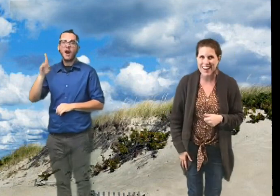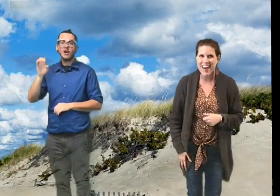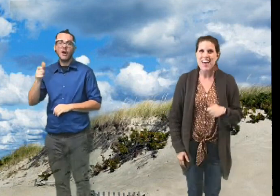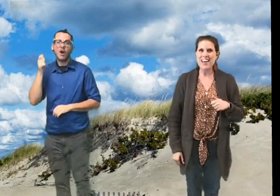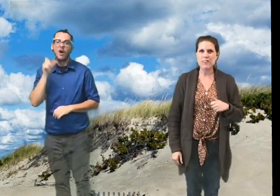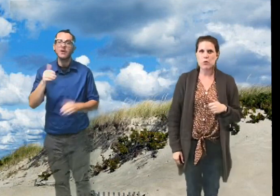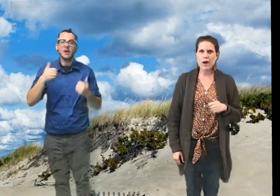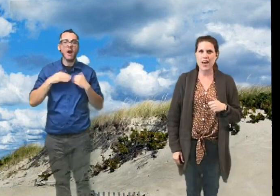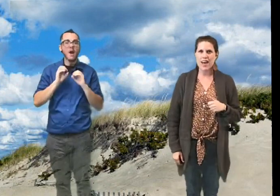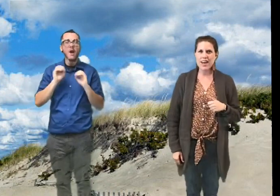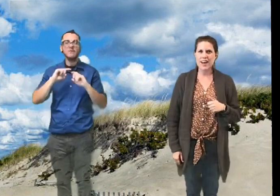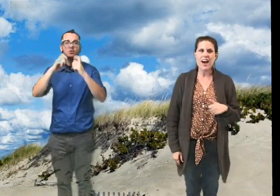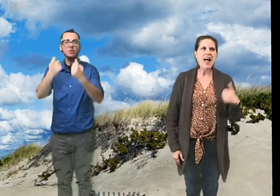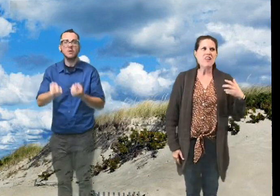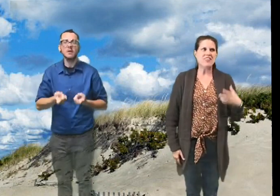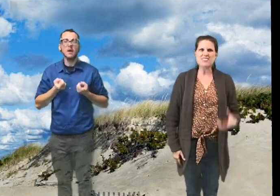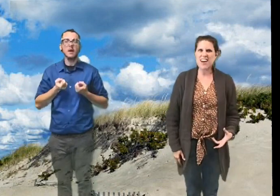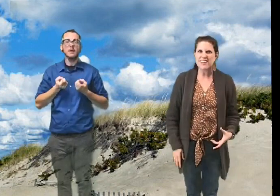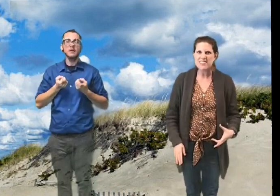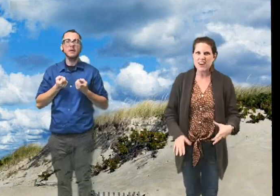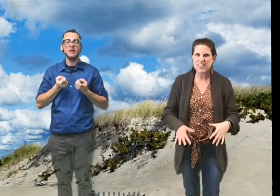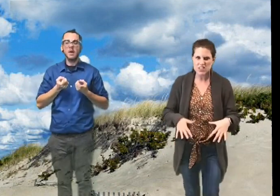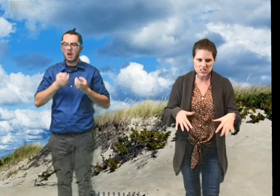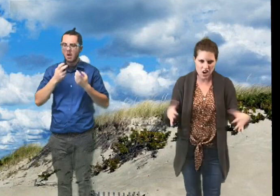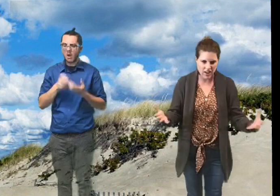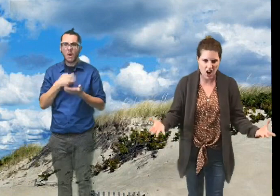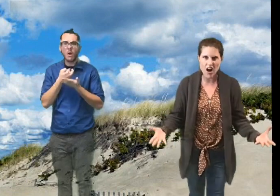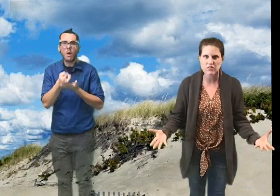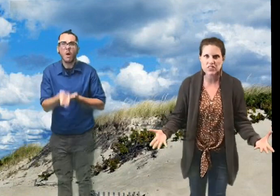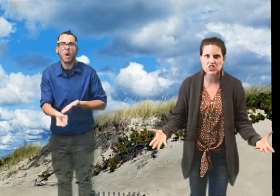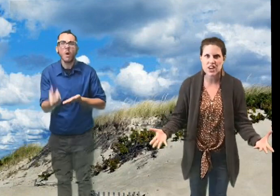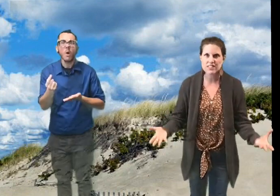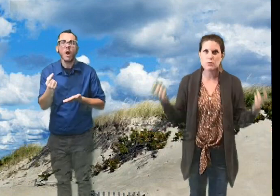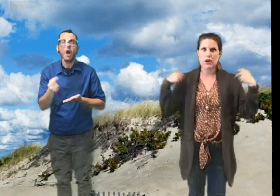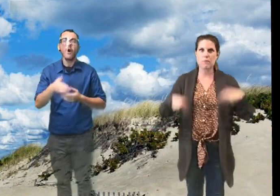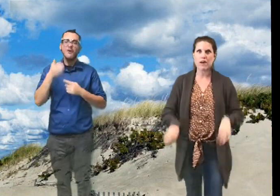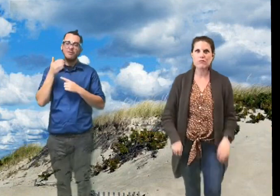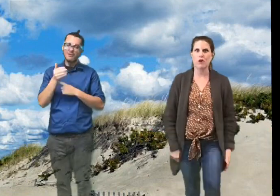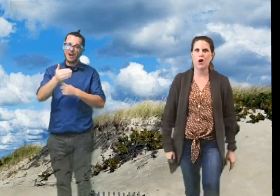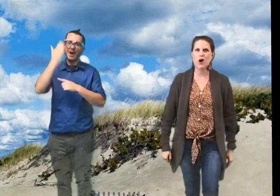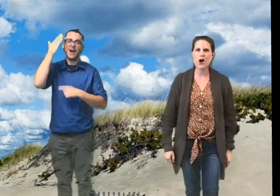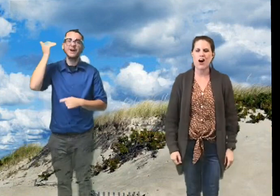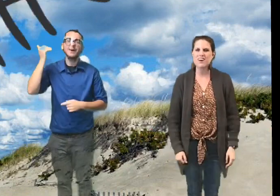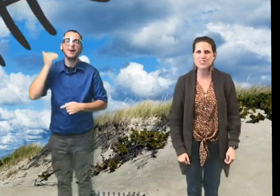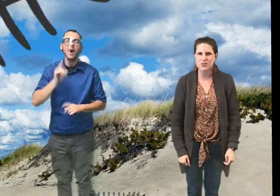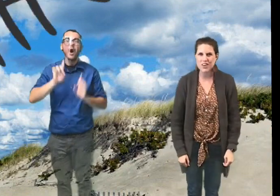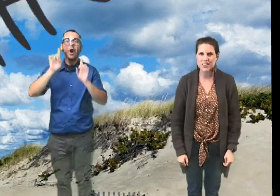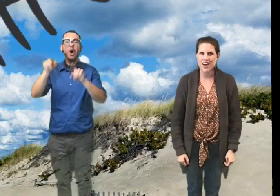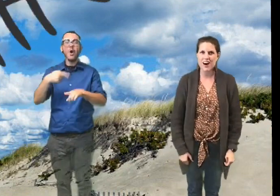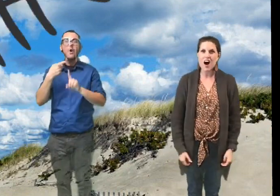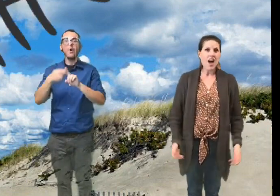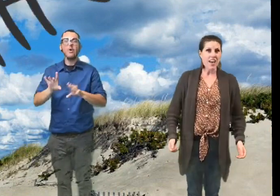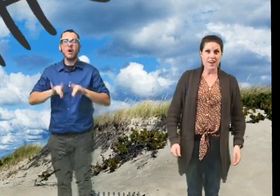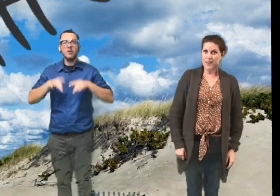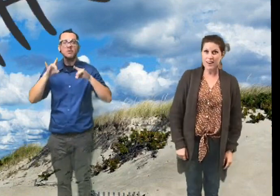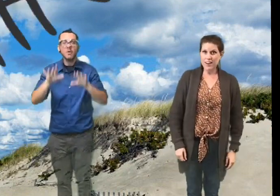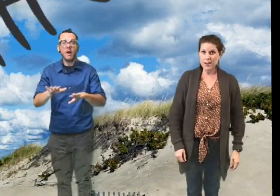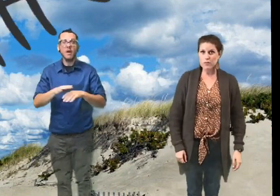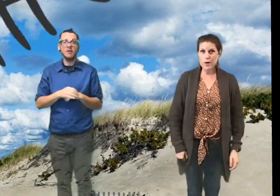away. Heave away. They slide down hills on codfish heads. We are bound for Australia.